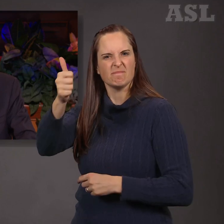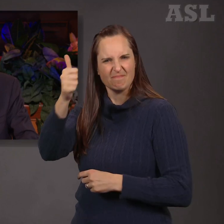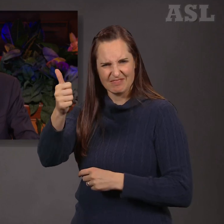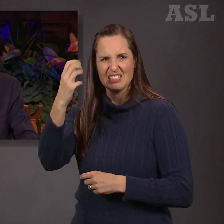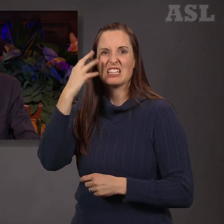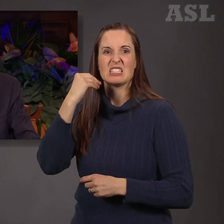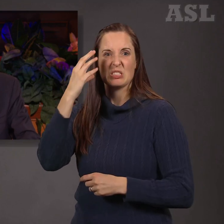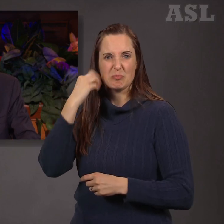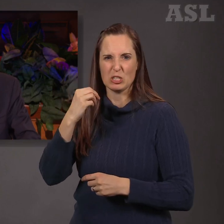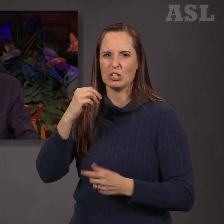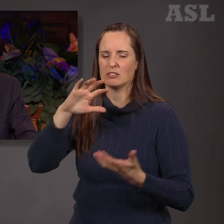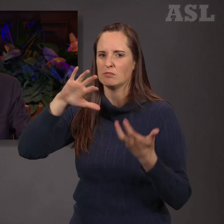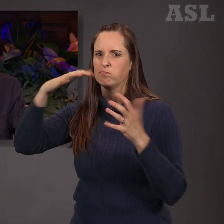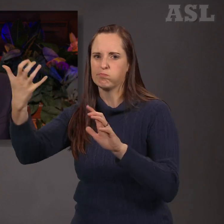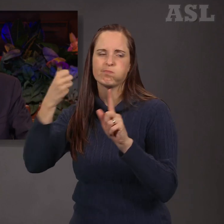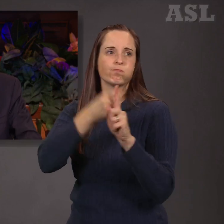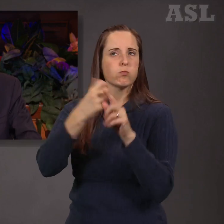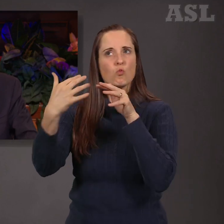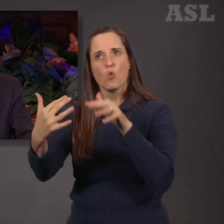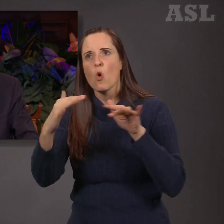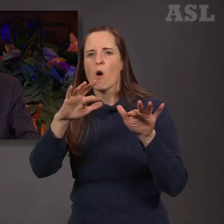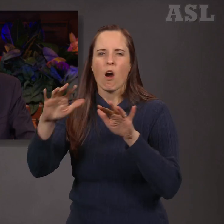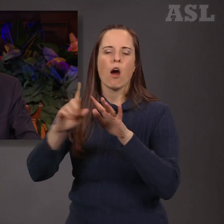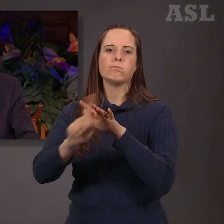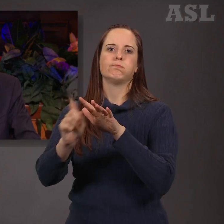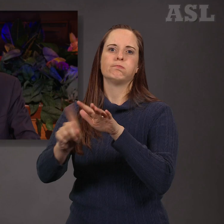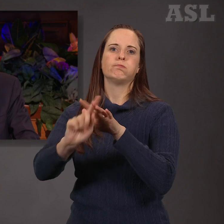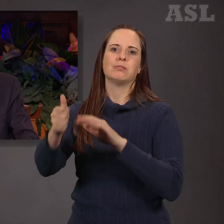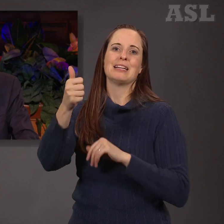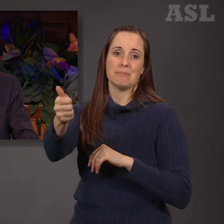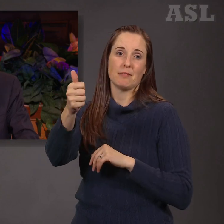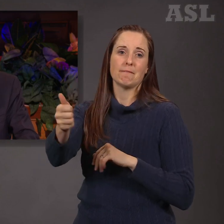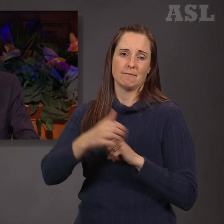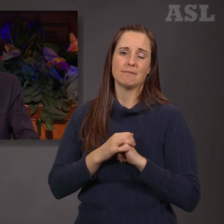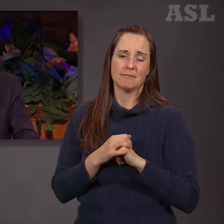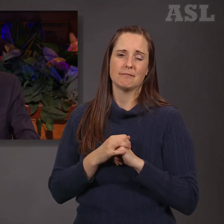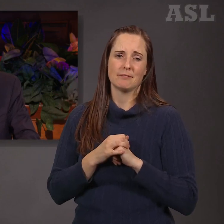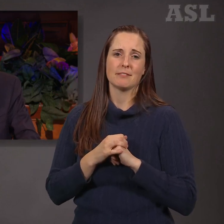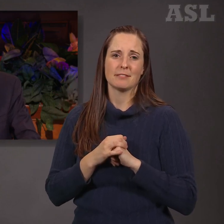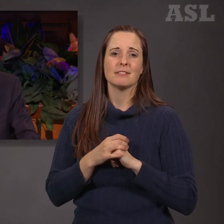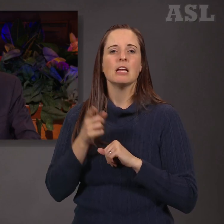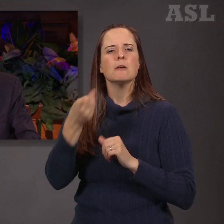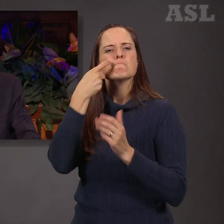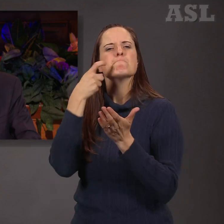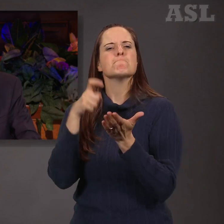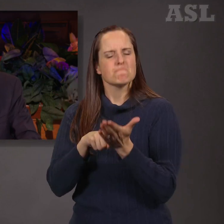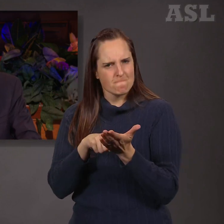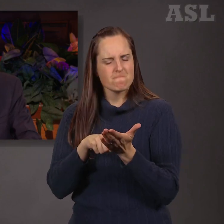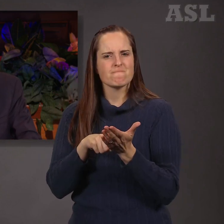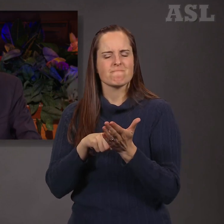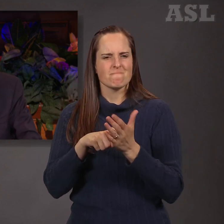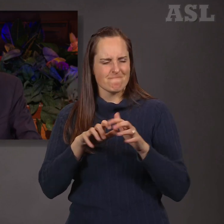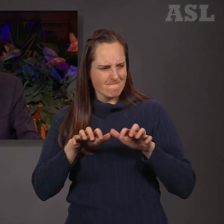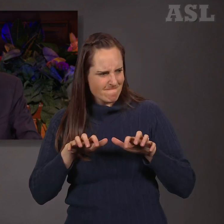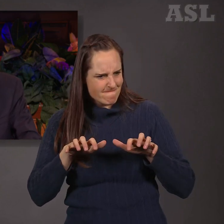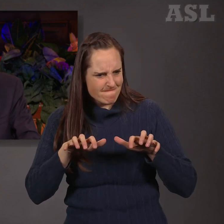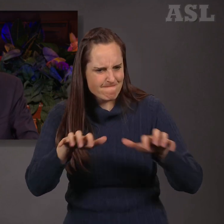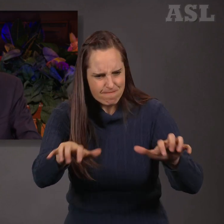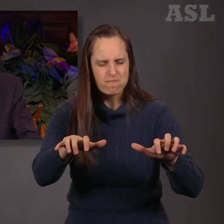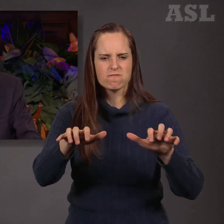from various conflicts on several occasions. He recently observed that hundreds of thousands of refugee